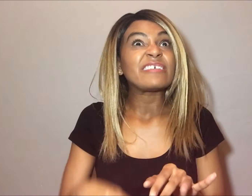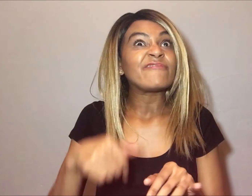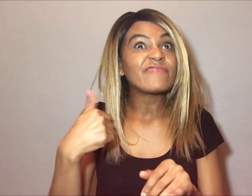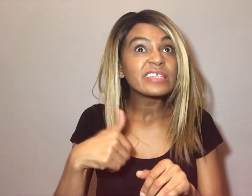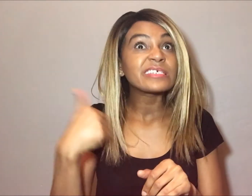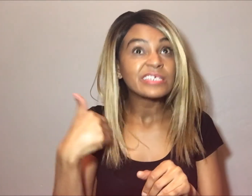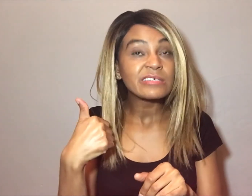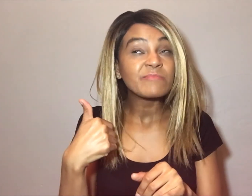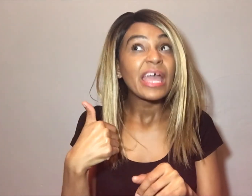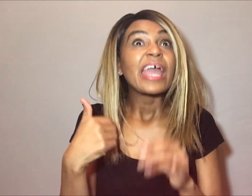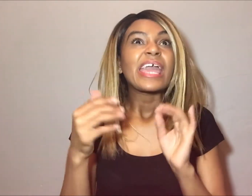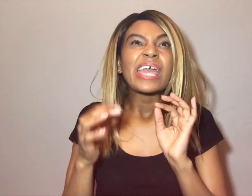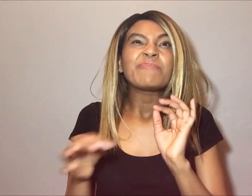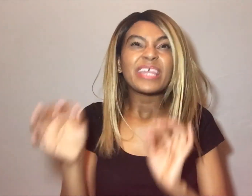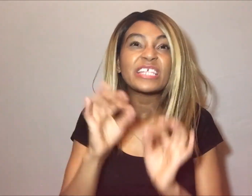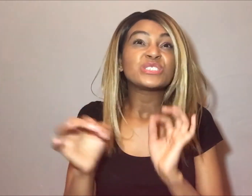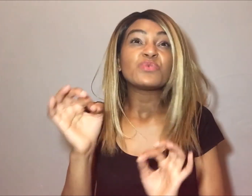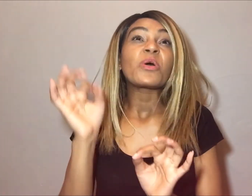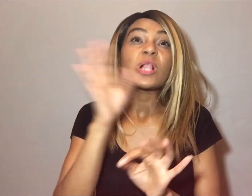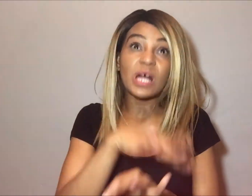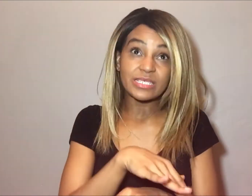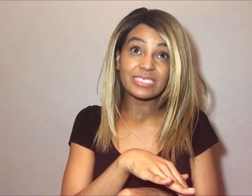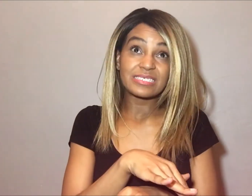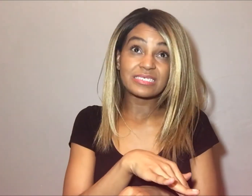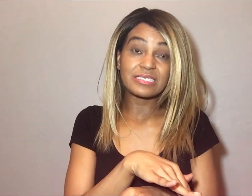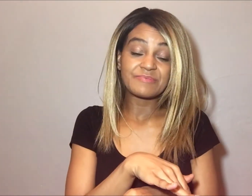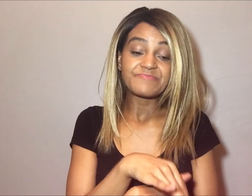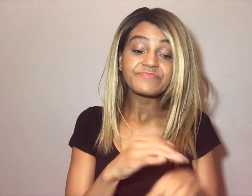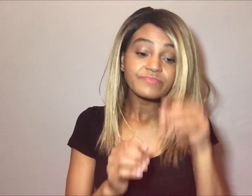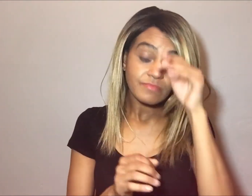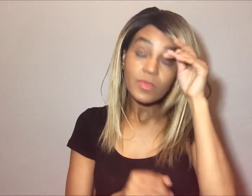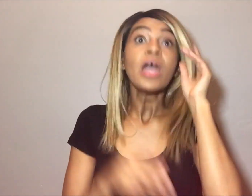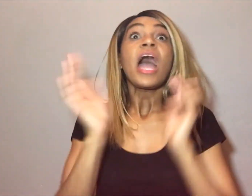we had to evict him and made it into a closet.